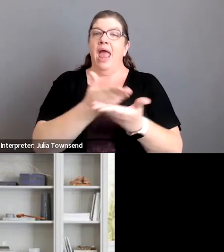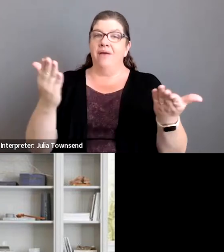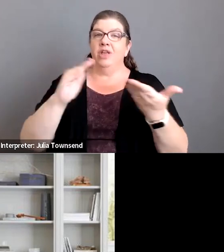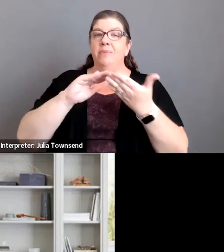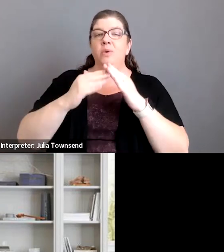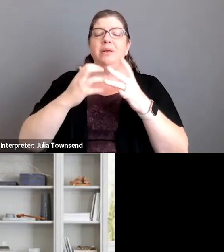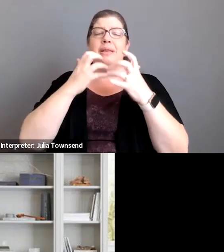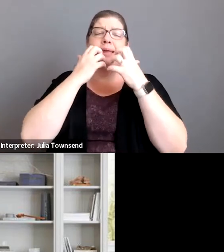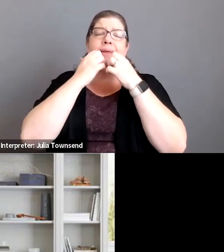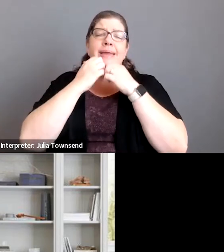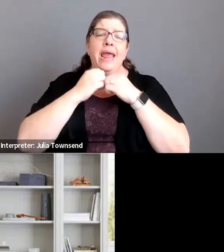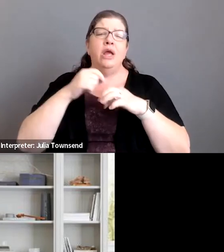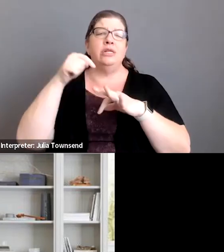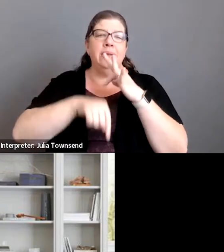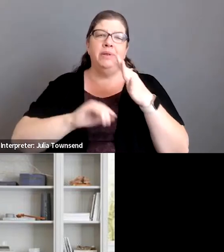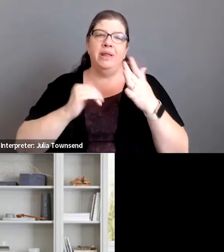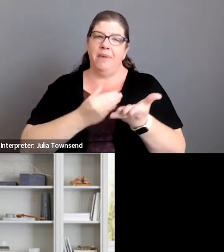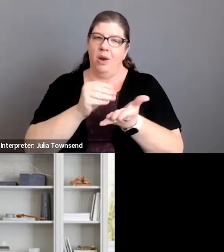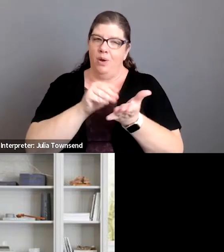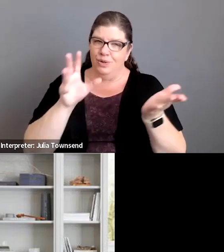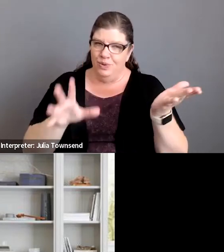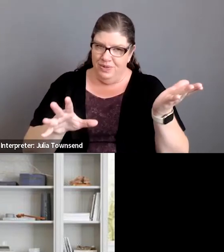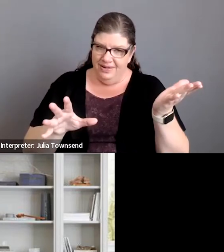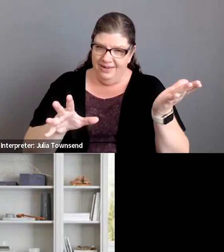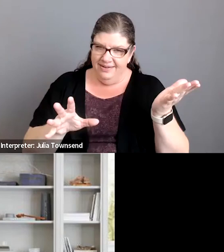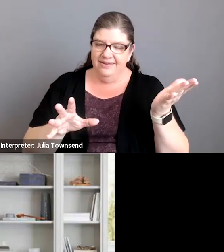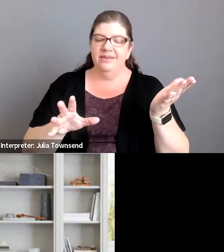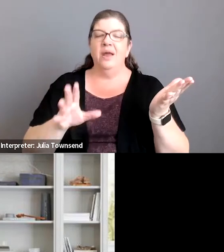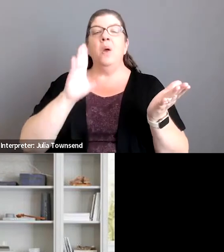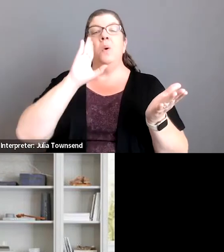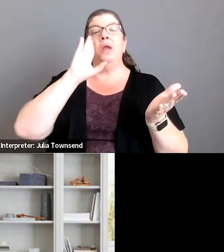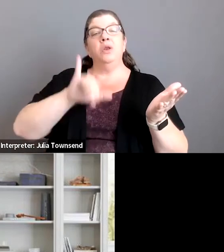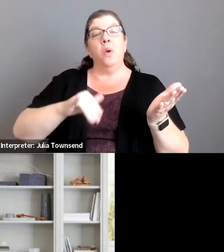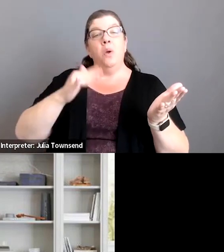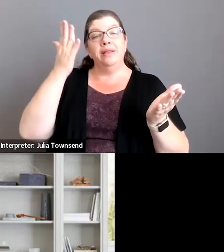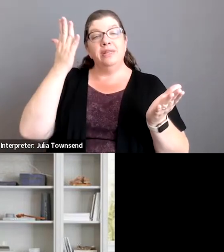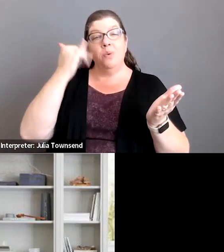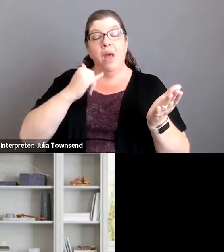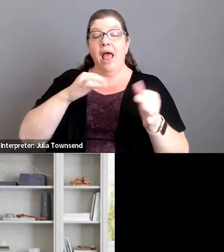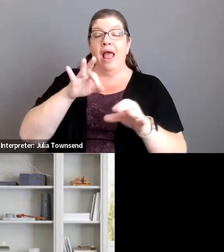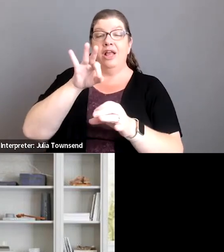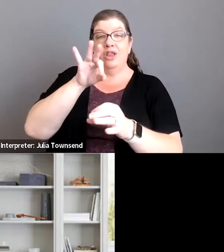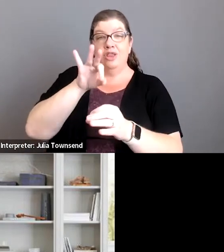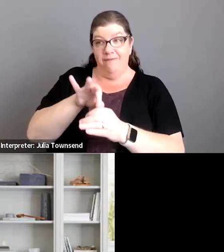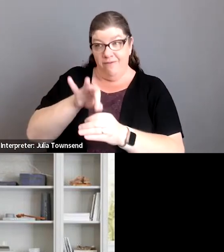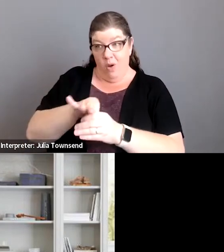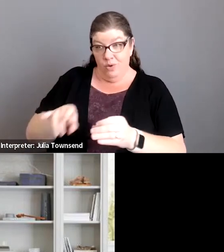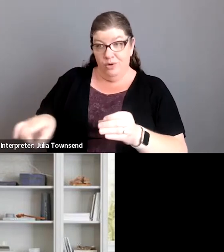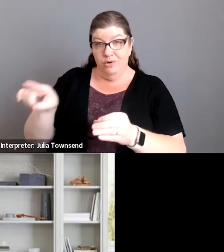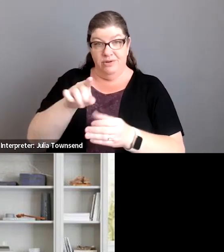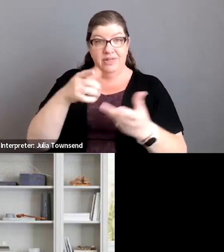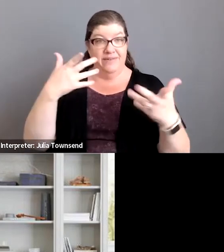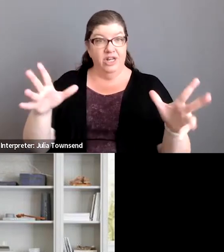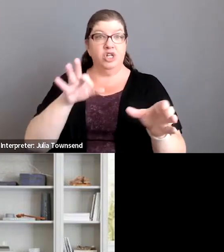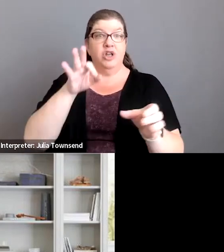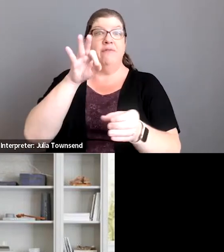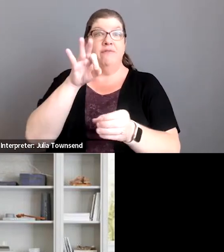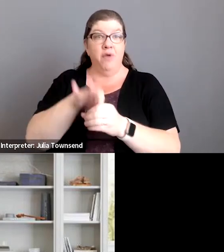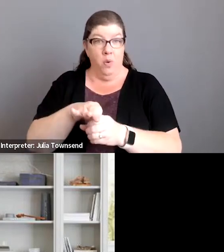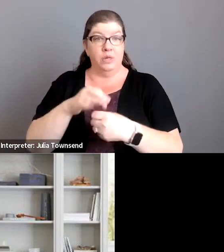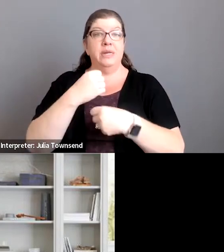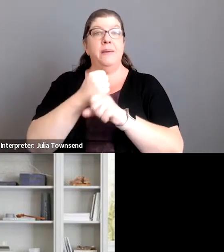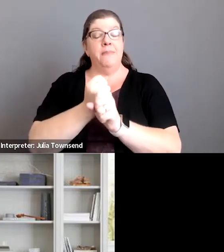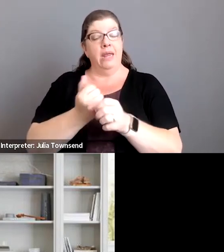that cares so deeply about our students and we know this because the voters have voted to